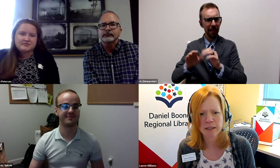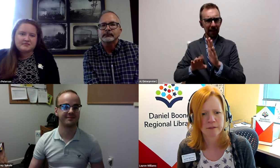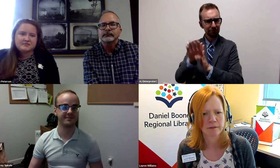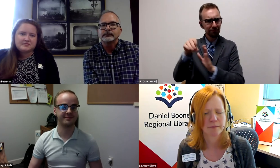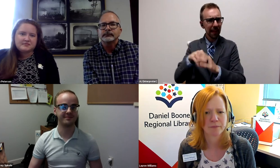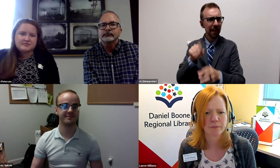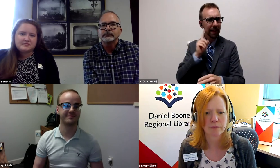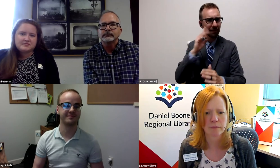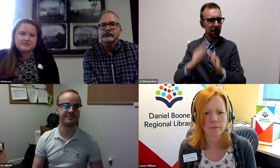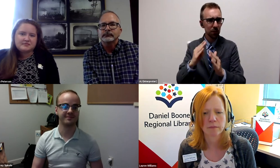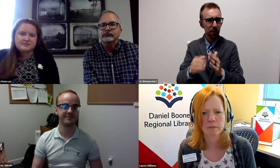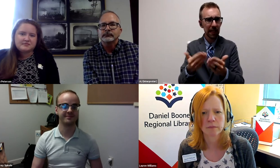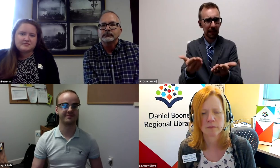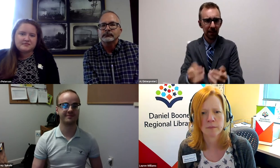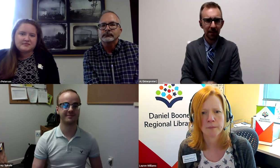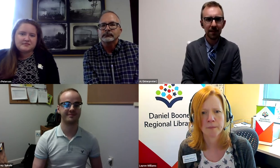community?